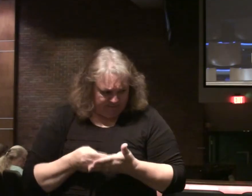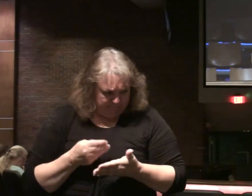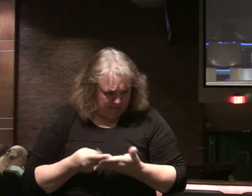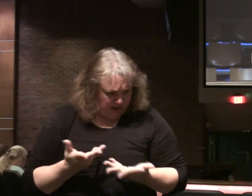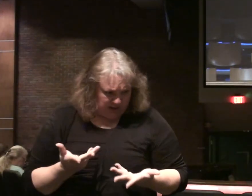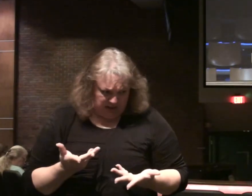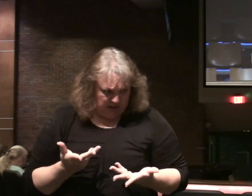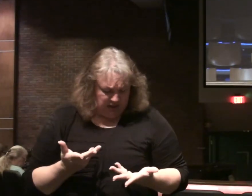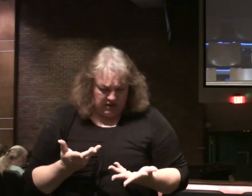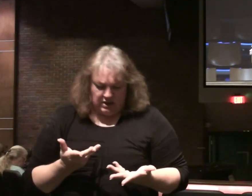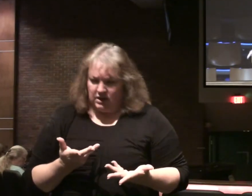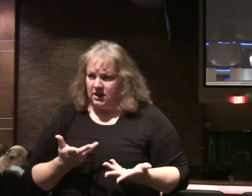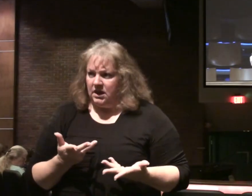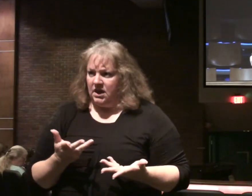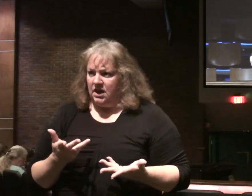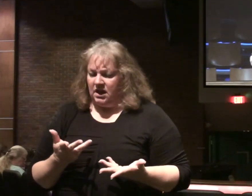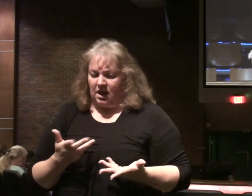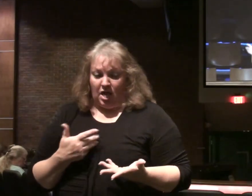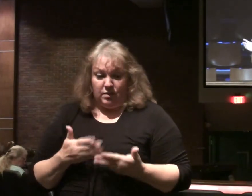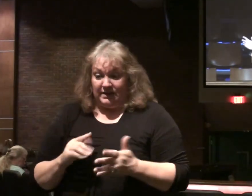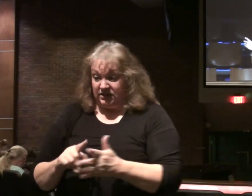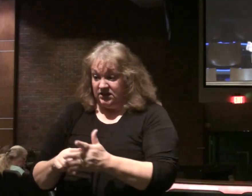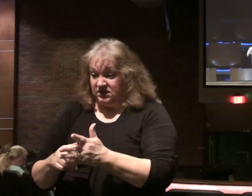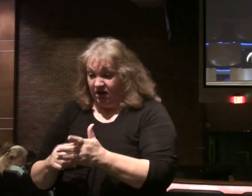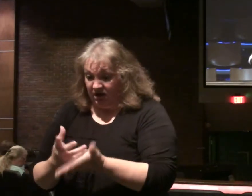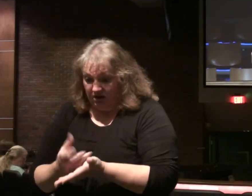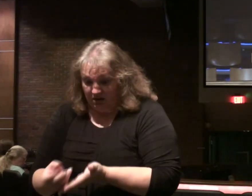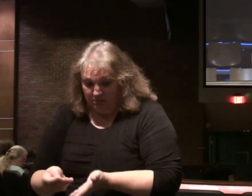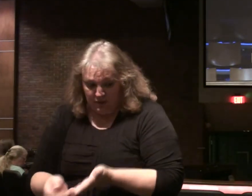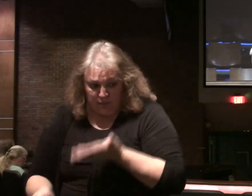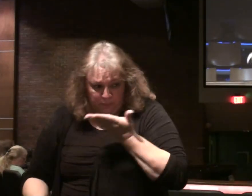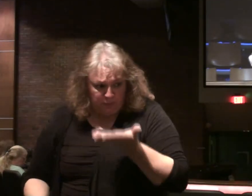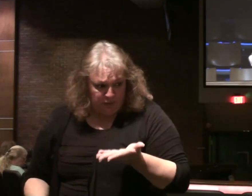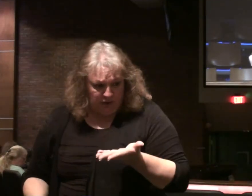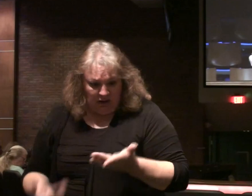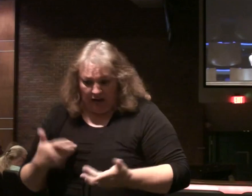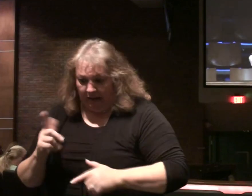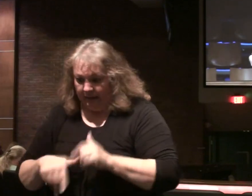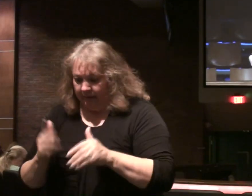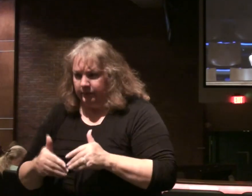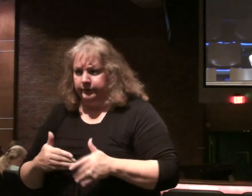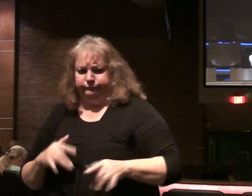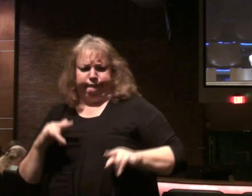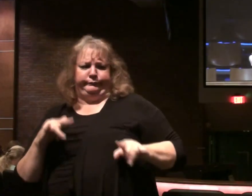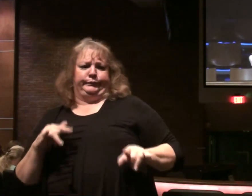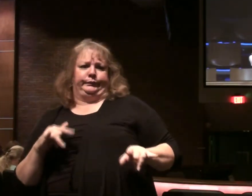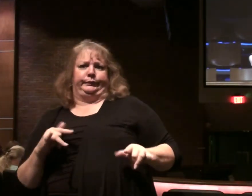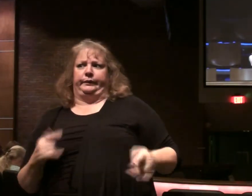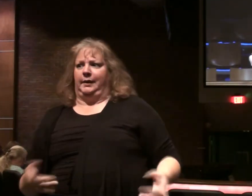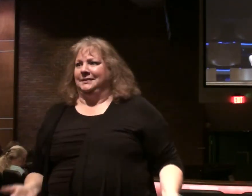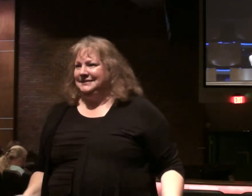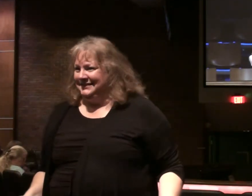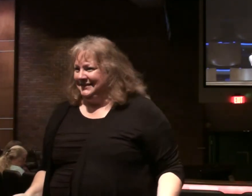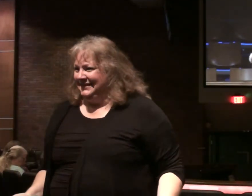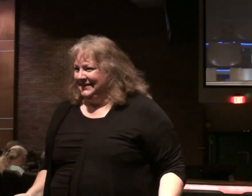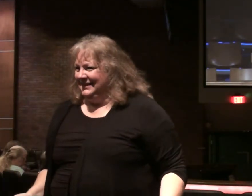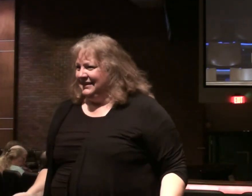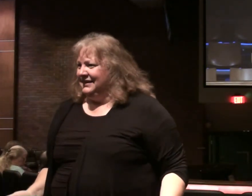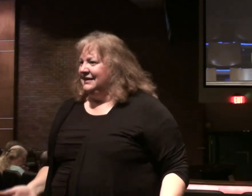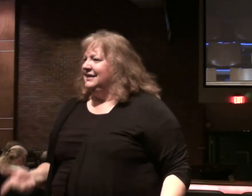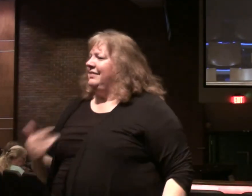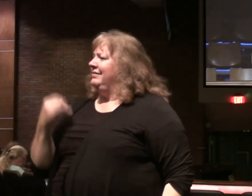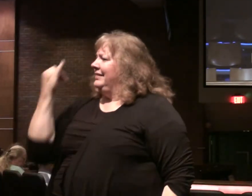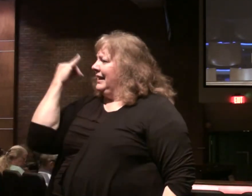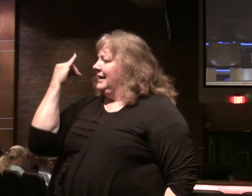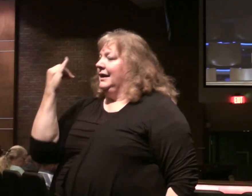He's not able to finish it. And people are ridiculed with him. Simple picture says. Consider. You know. There's a sense. Which